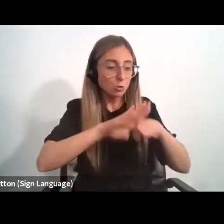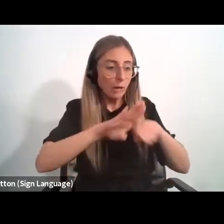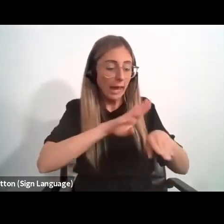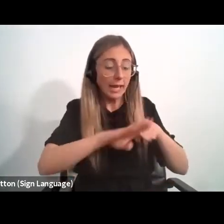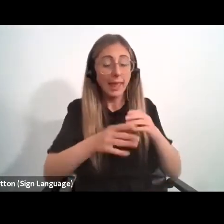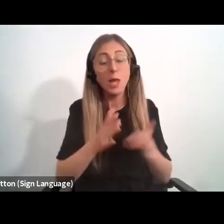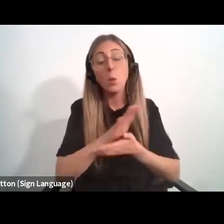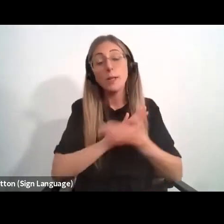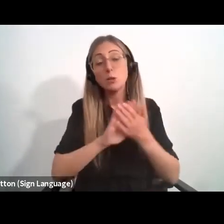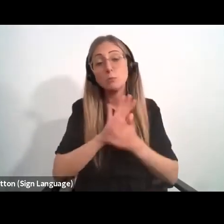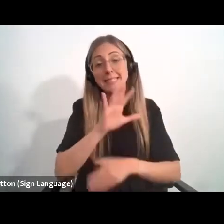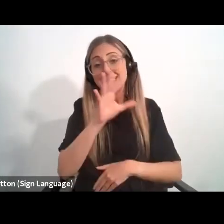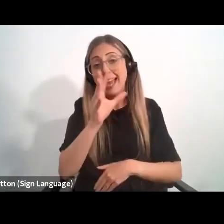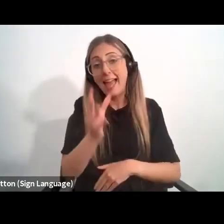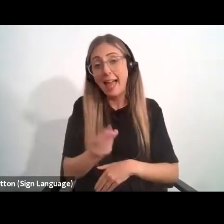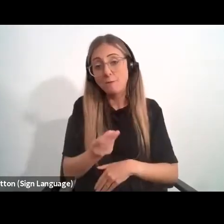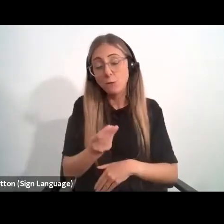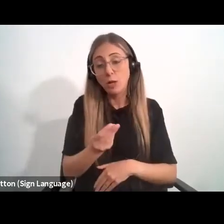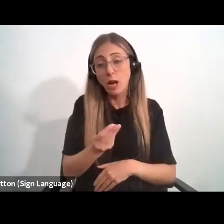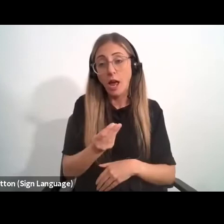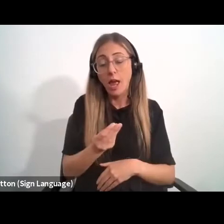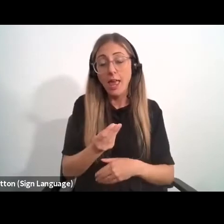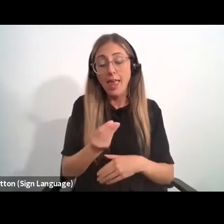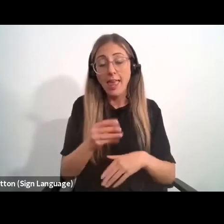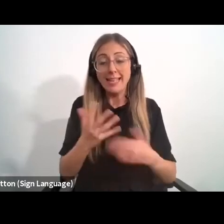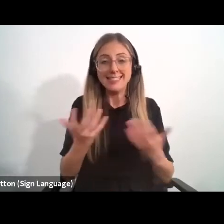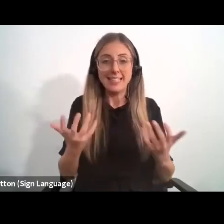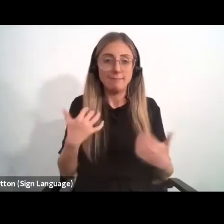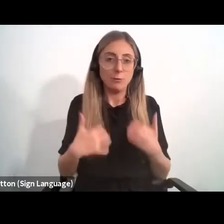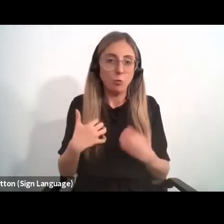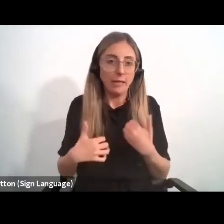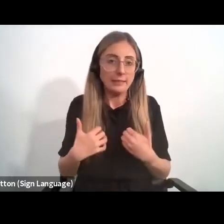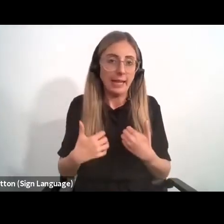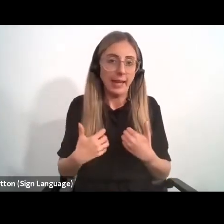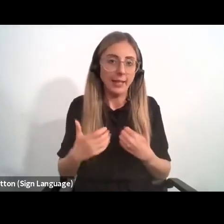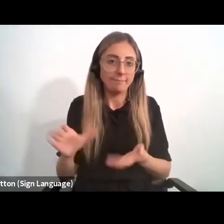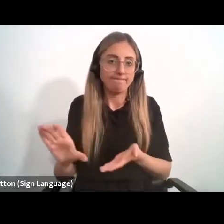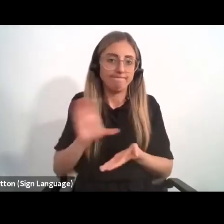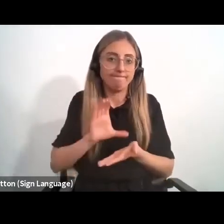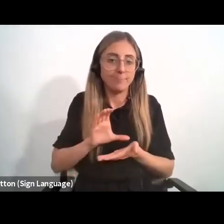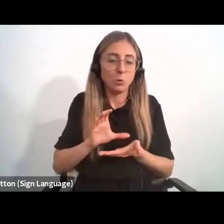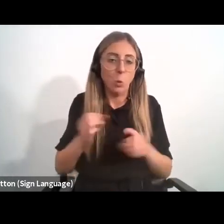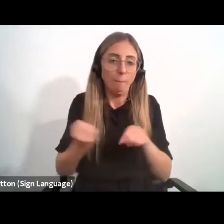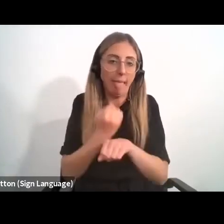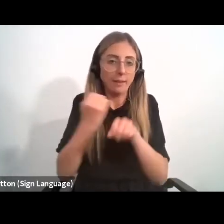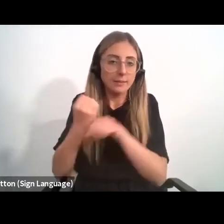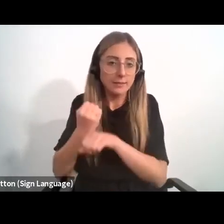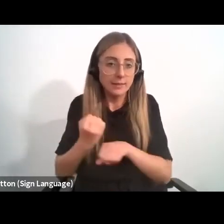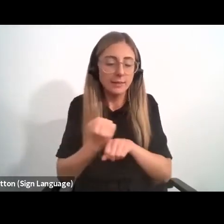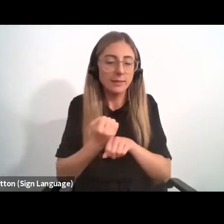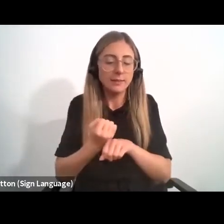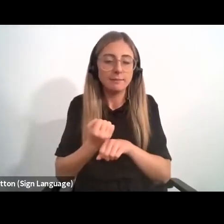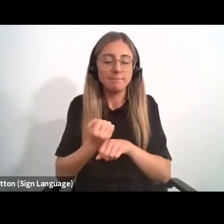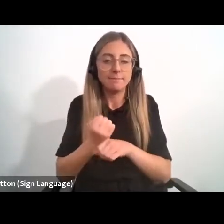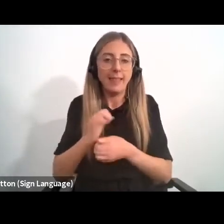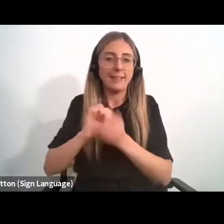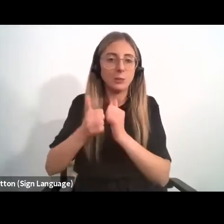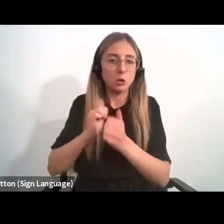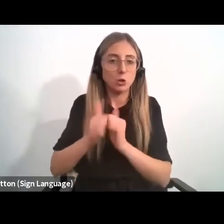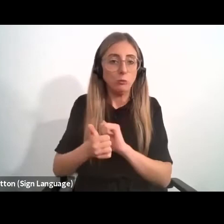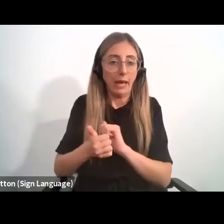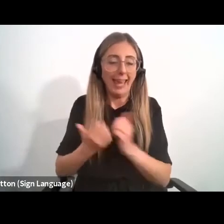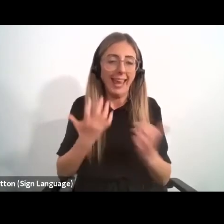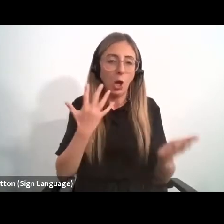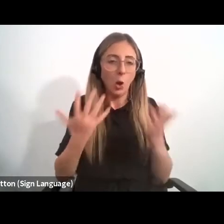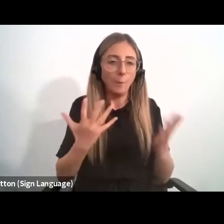Africa is attracting actual capital investment necessary to build industry that is sustainable in the long term, rather